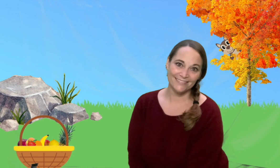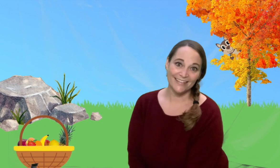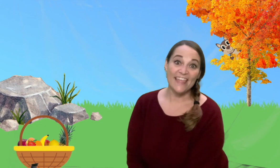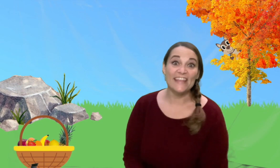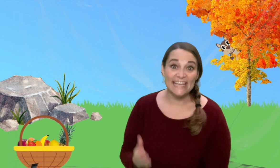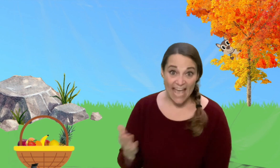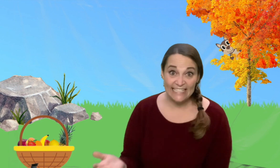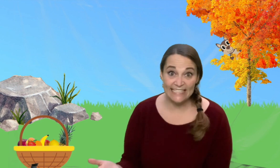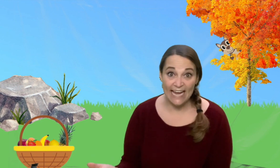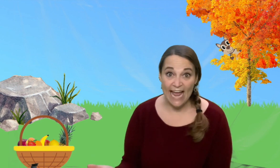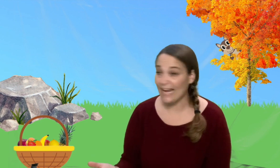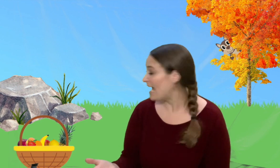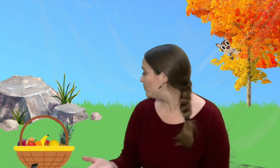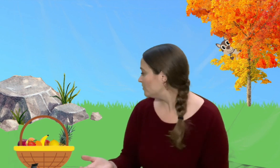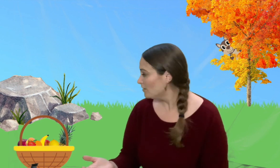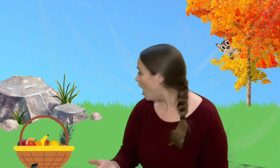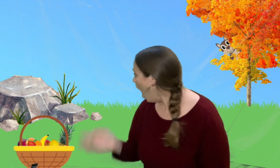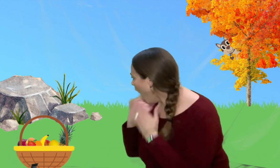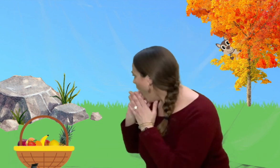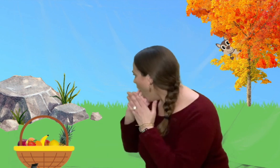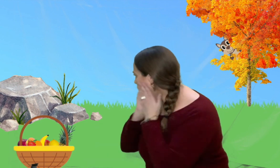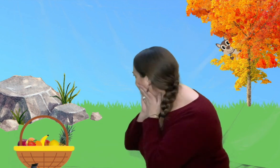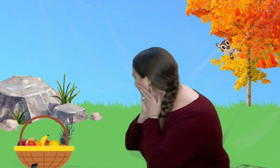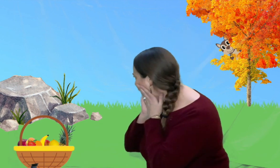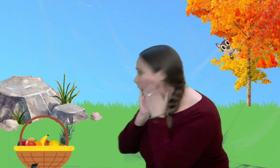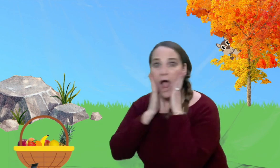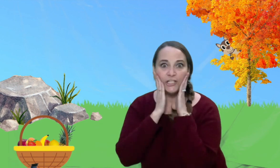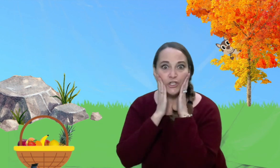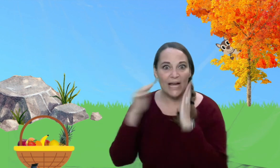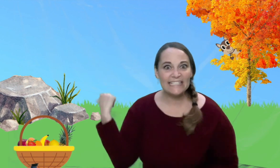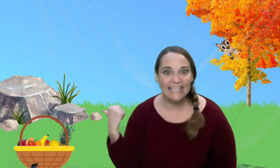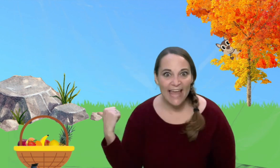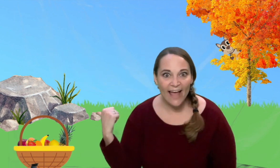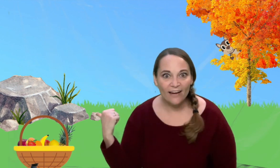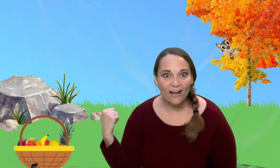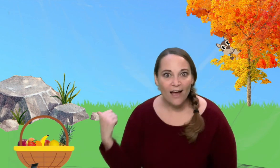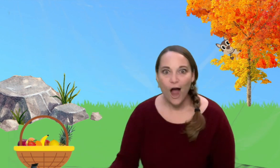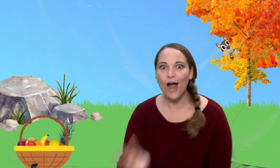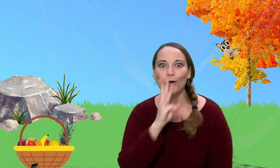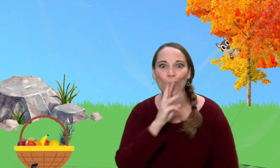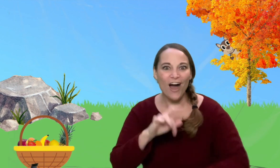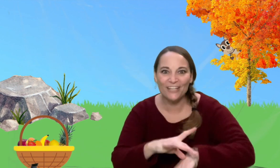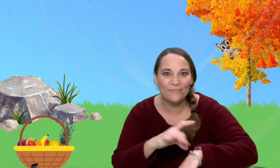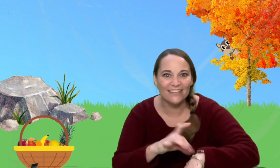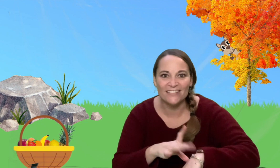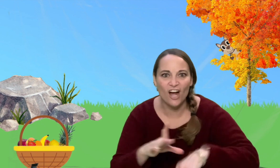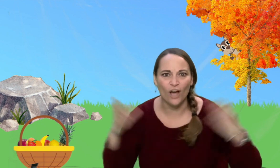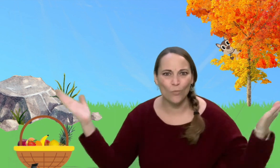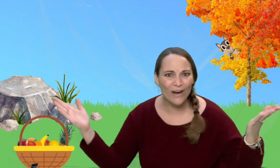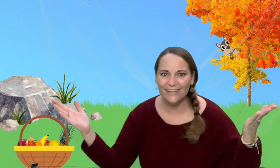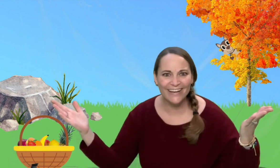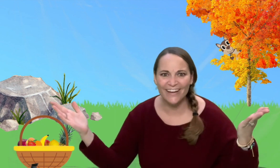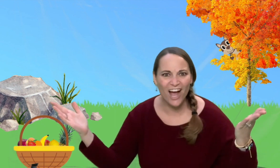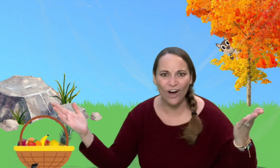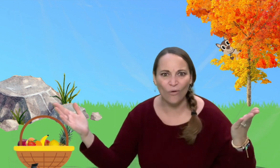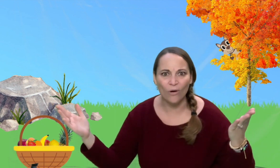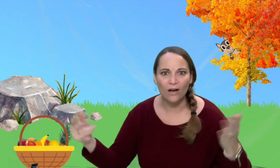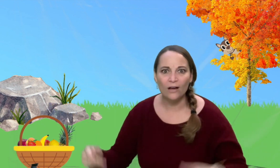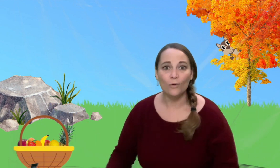The next thing I got was... Oh! You guys see that? Our watermelon's gone. Where did it go? Well,